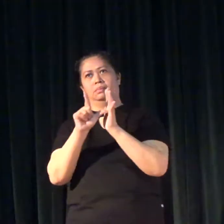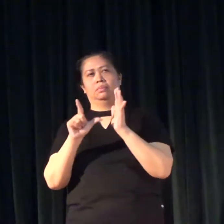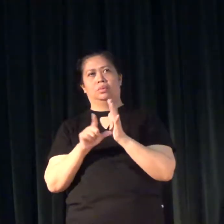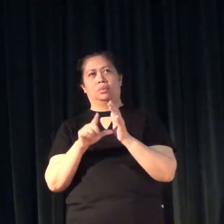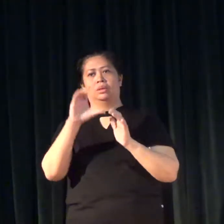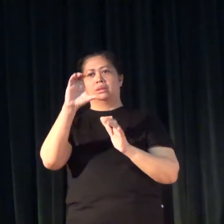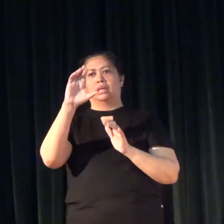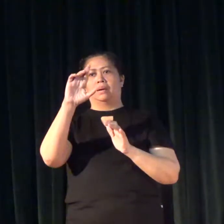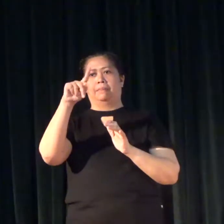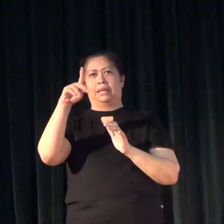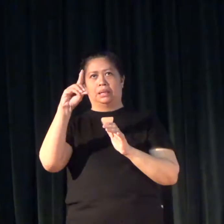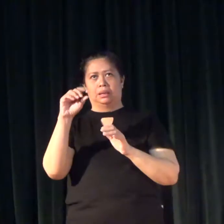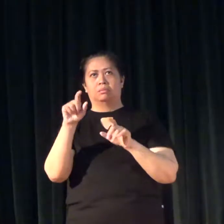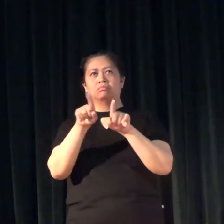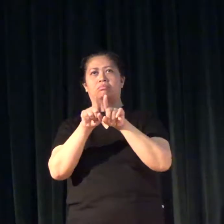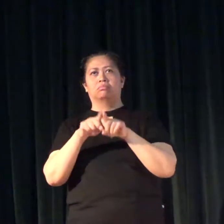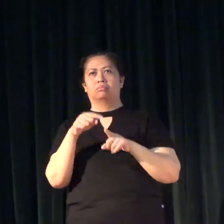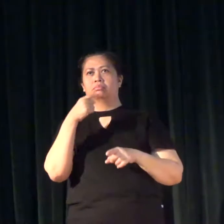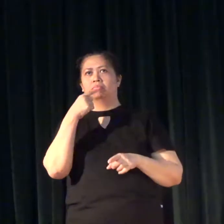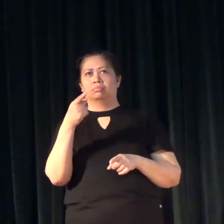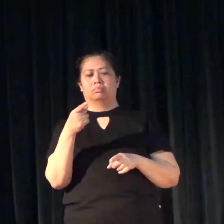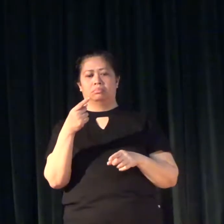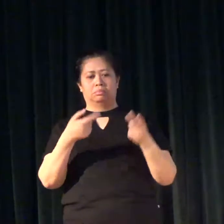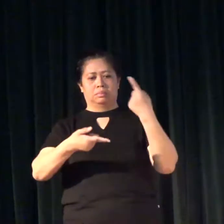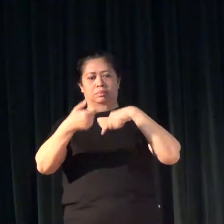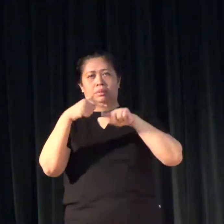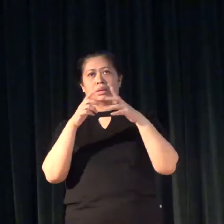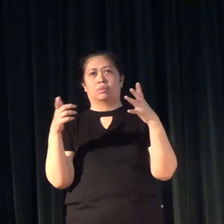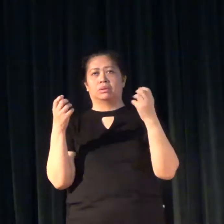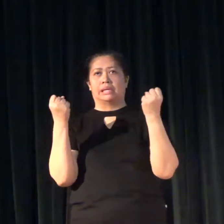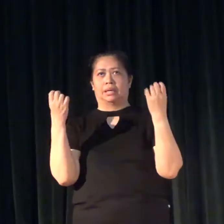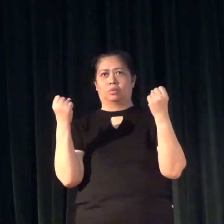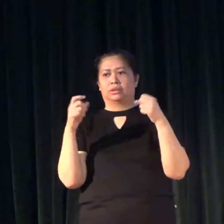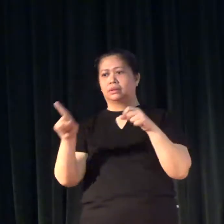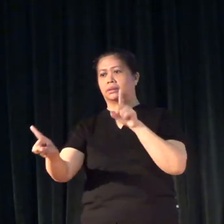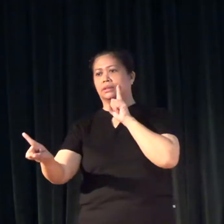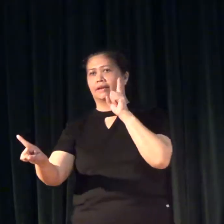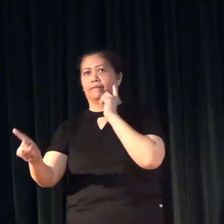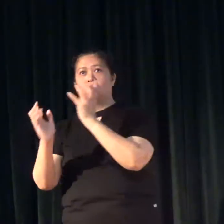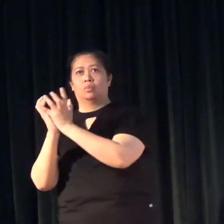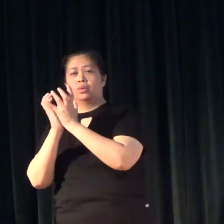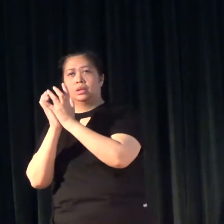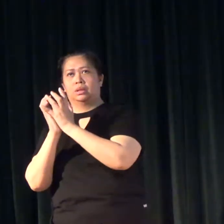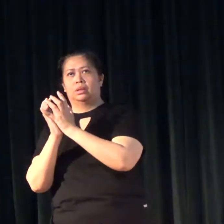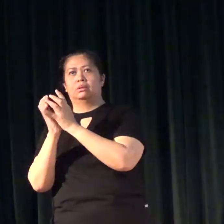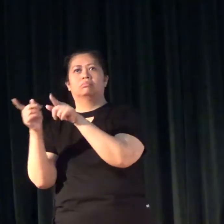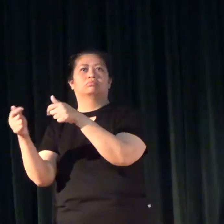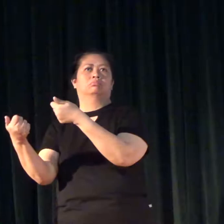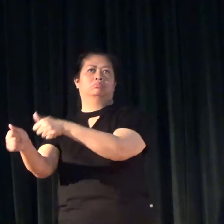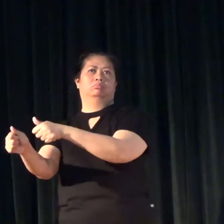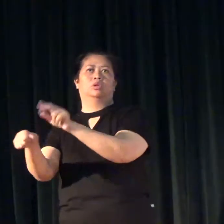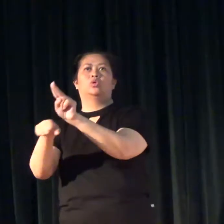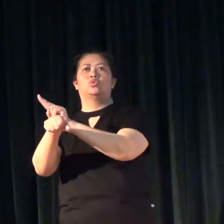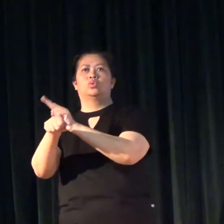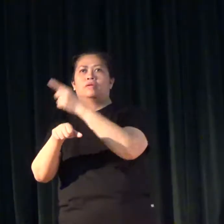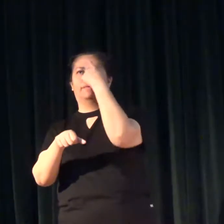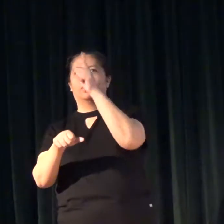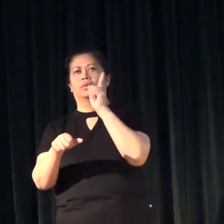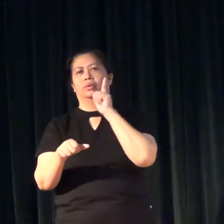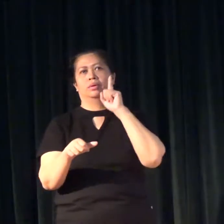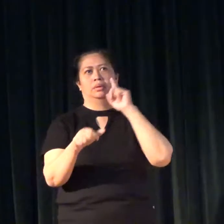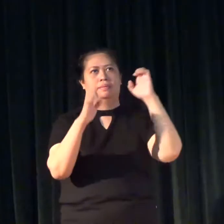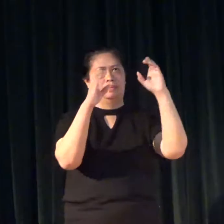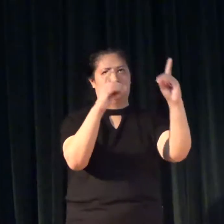The CRPD also says that the sign language of the deaf community will be used in deaf education.